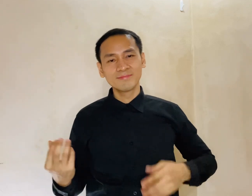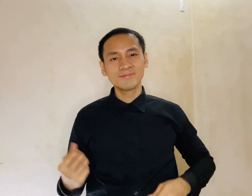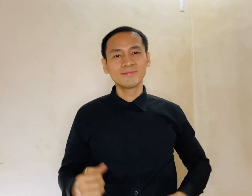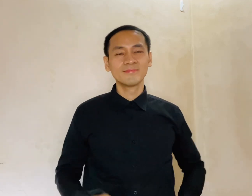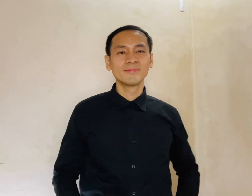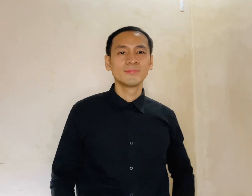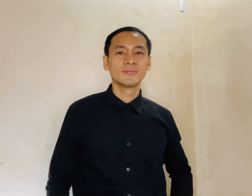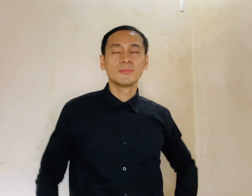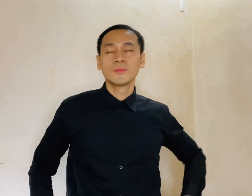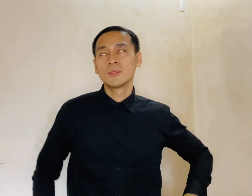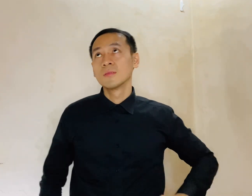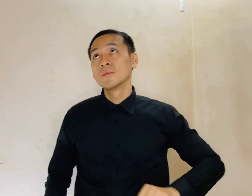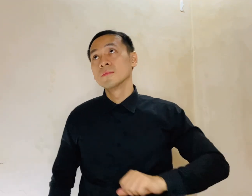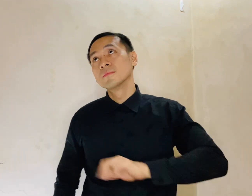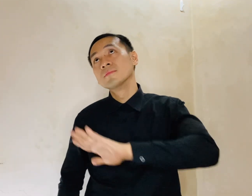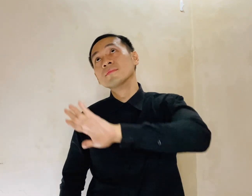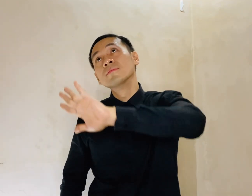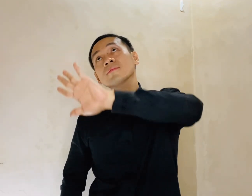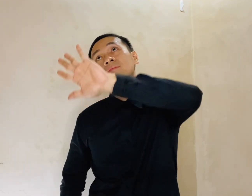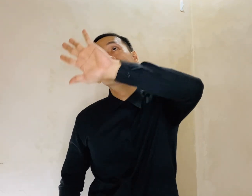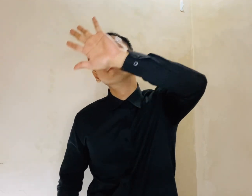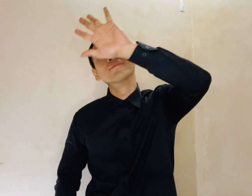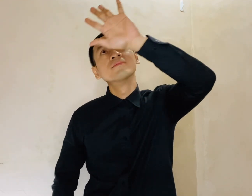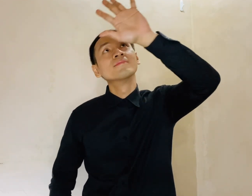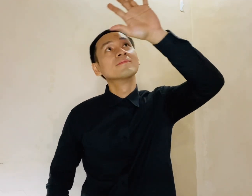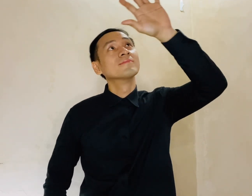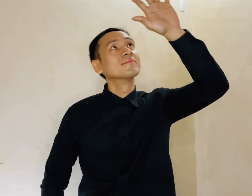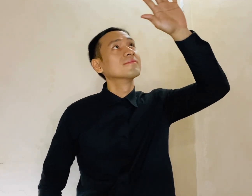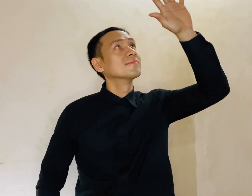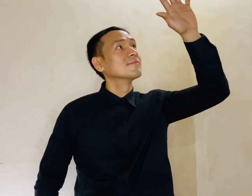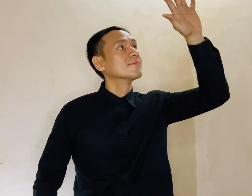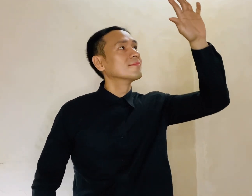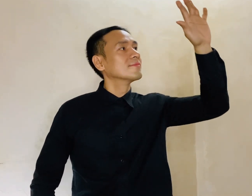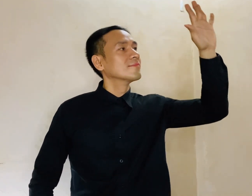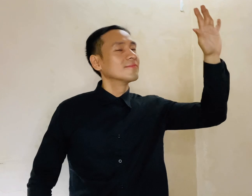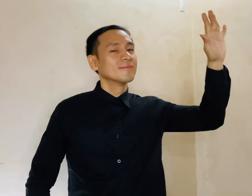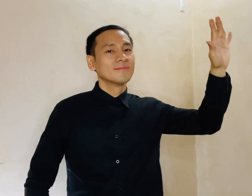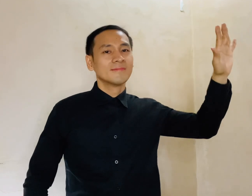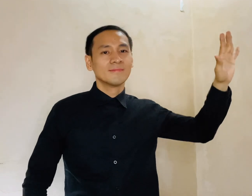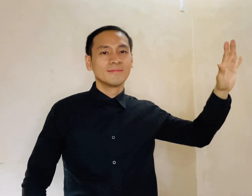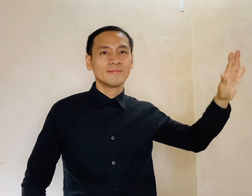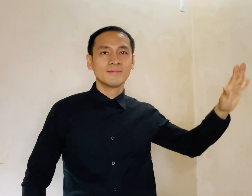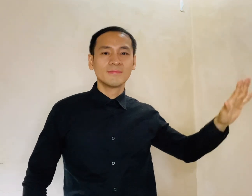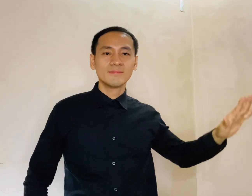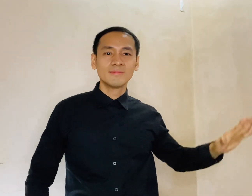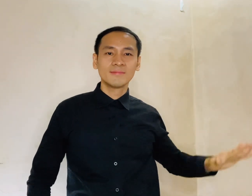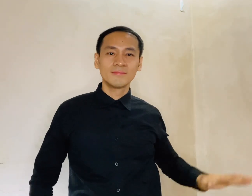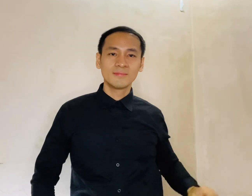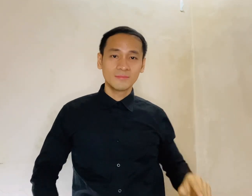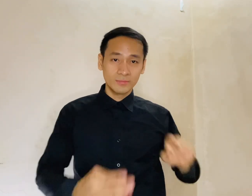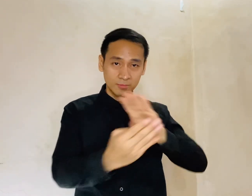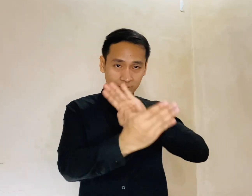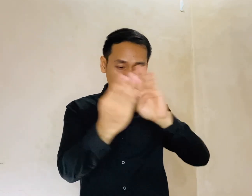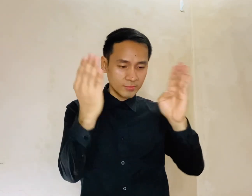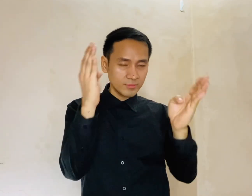If the sky above you should turn